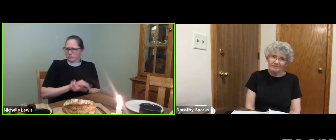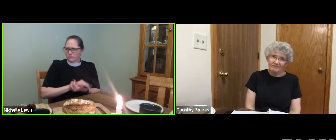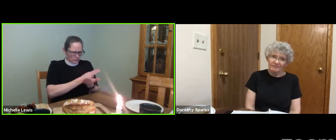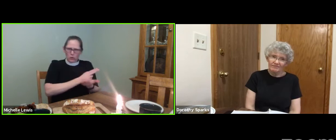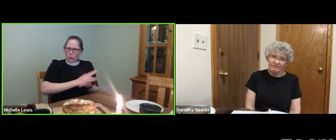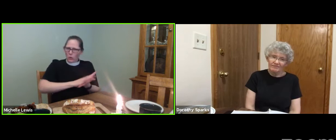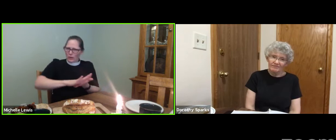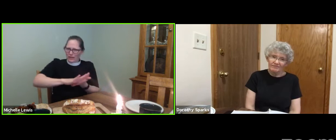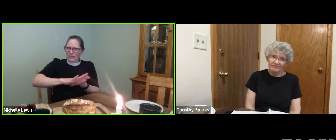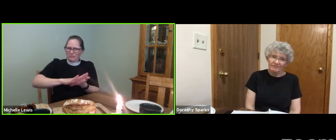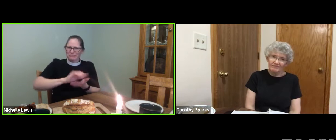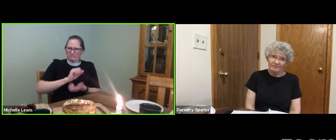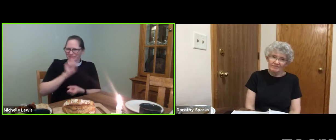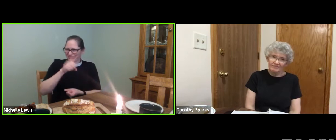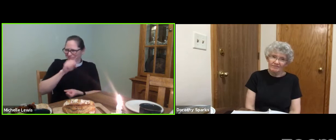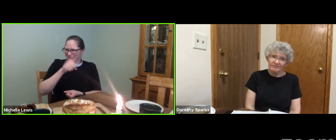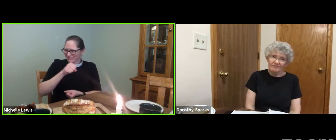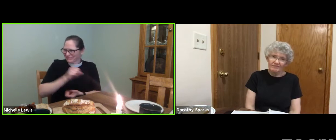that community itself is holy.